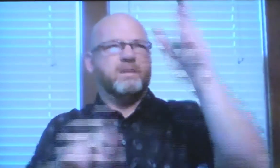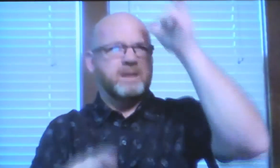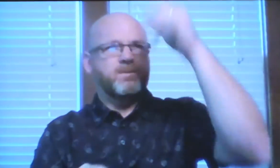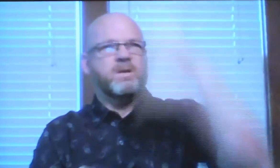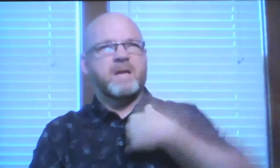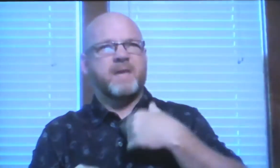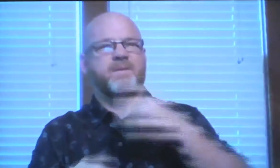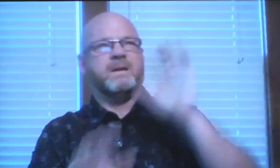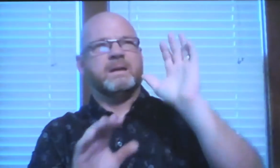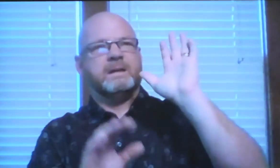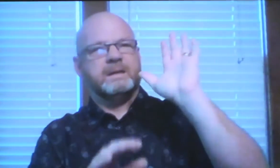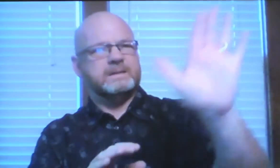straying off the trail.